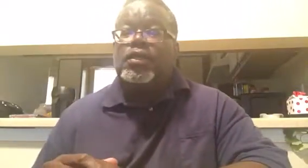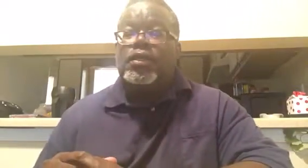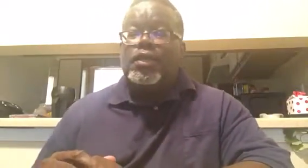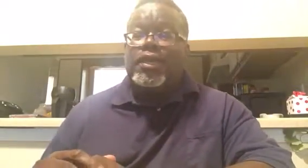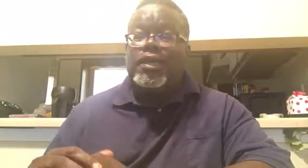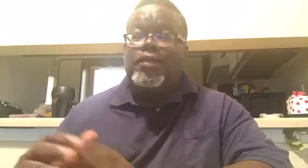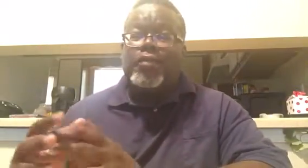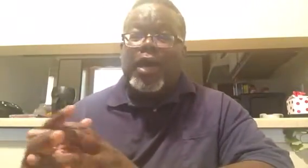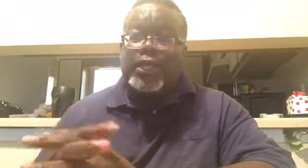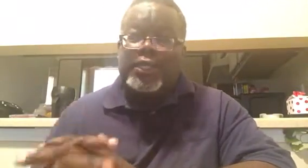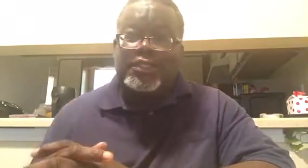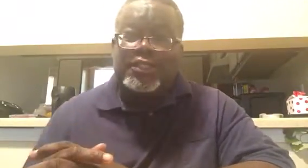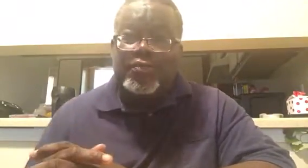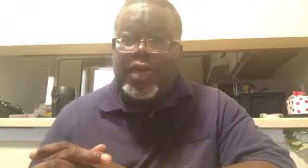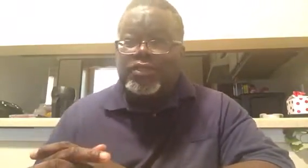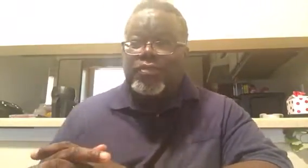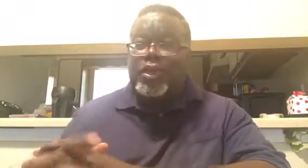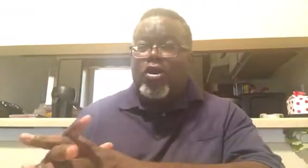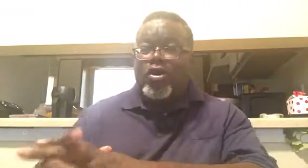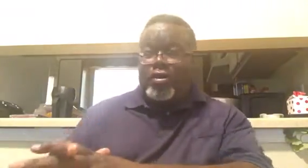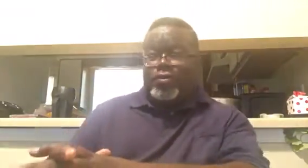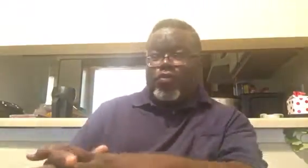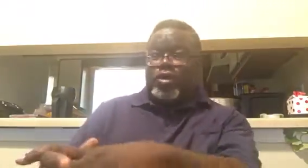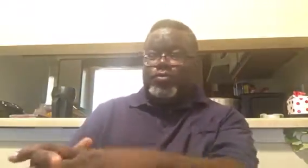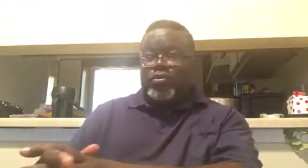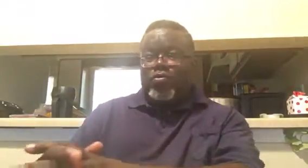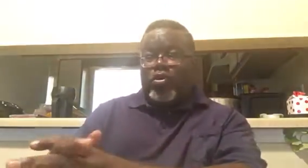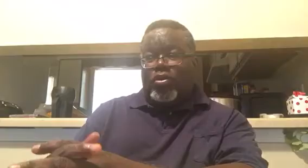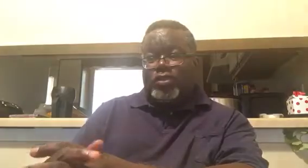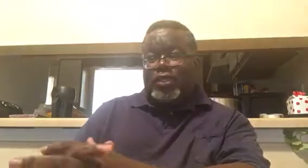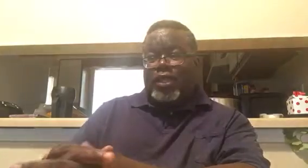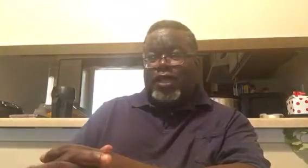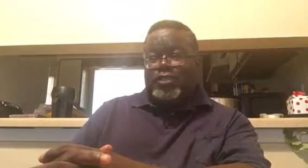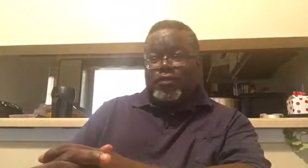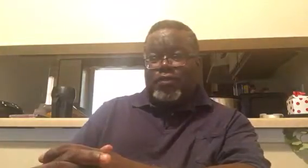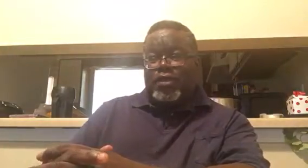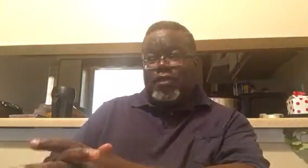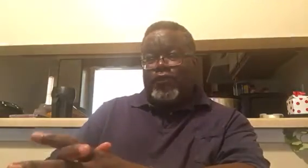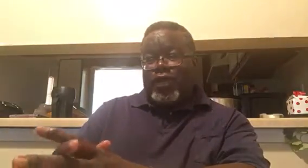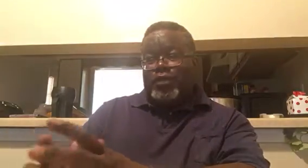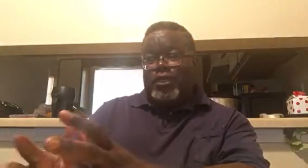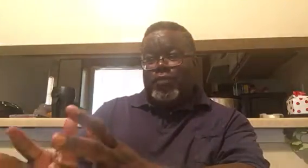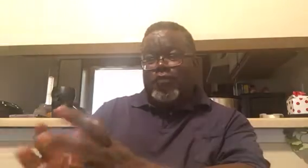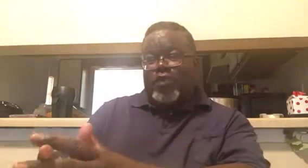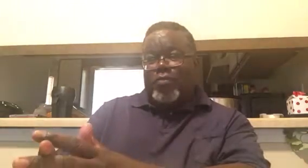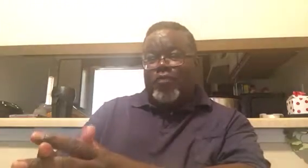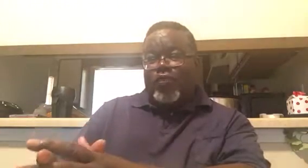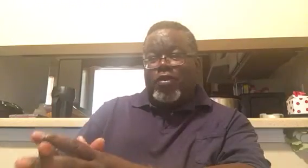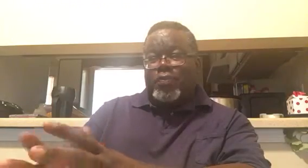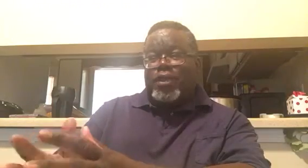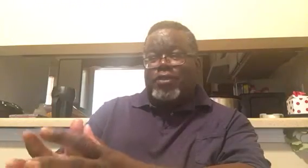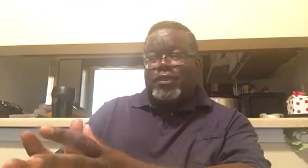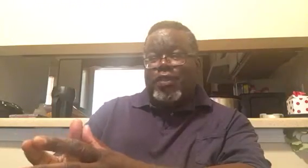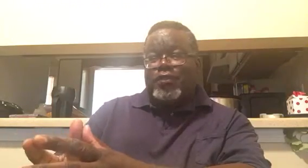Hey, everybody. This is Apostle Bernard, Watchman on Walls International Fellowship from Fort Mills, South